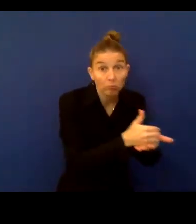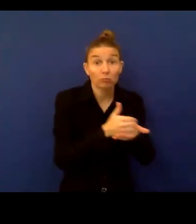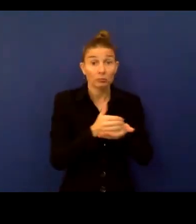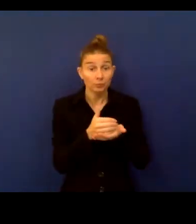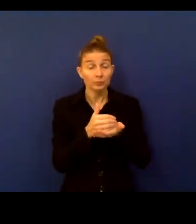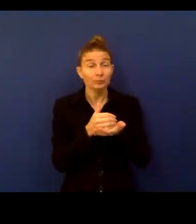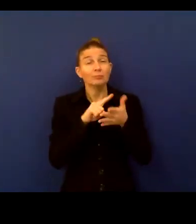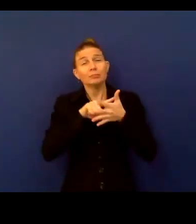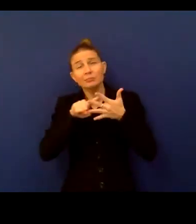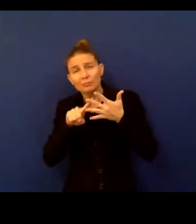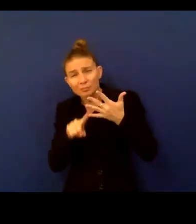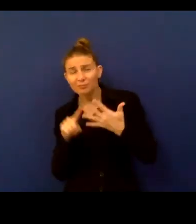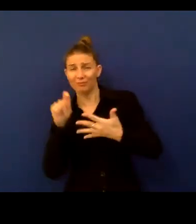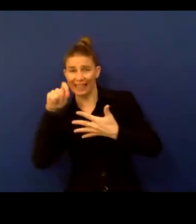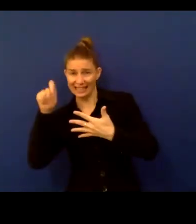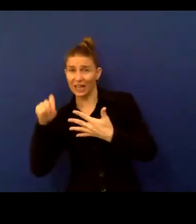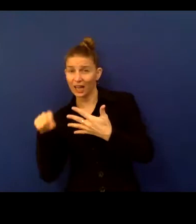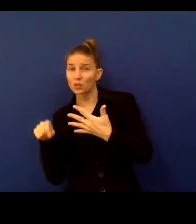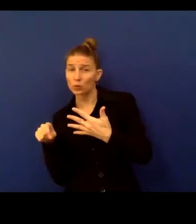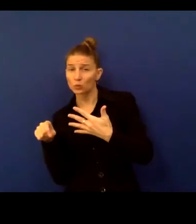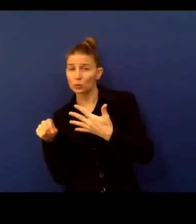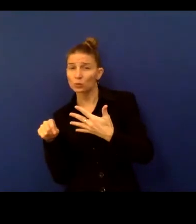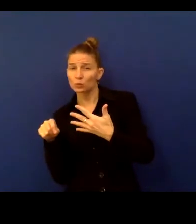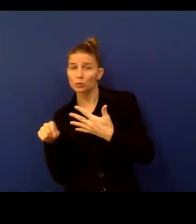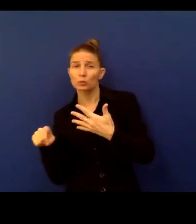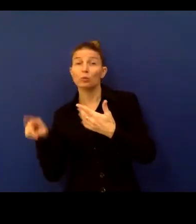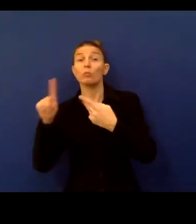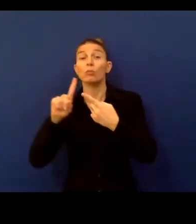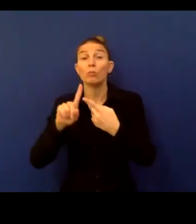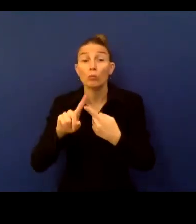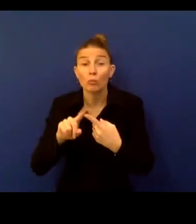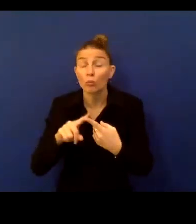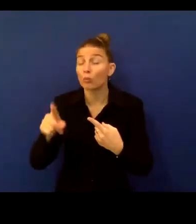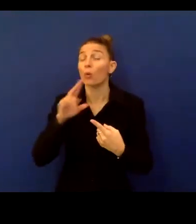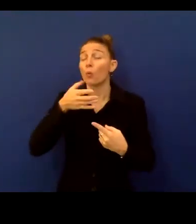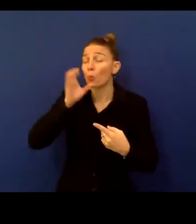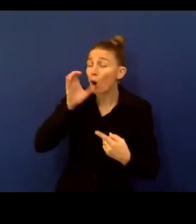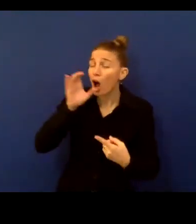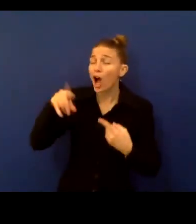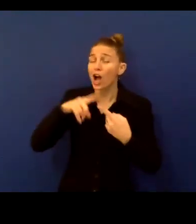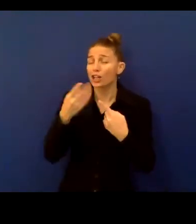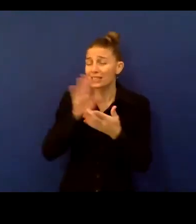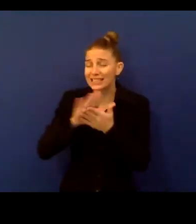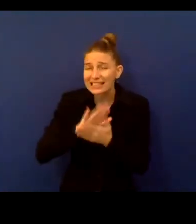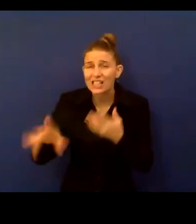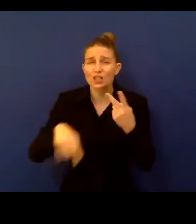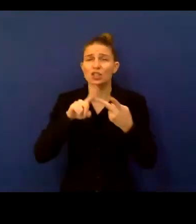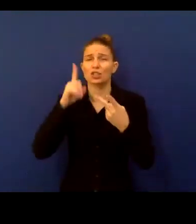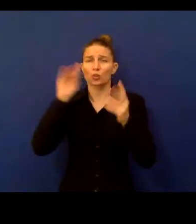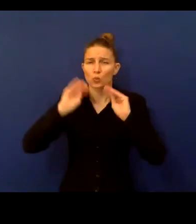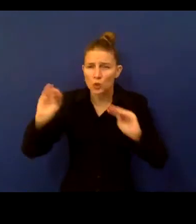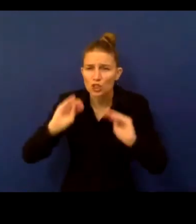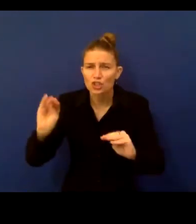very important indicators of well-being in the area of water and sanitation, in the area of education, in the area of protection.